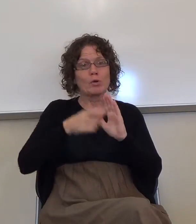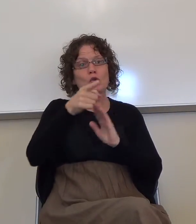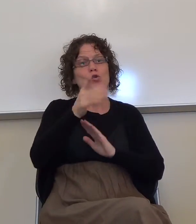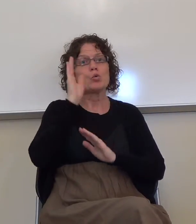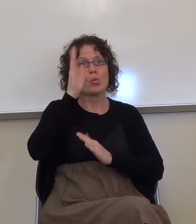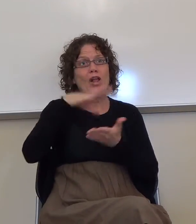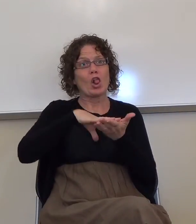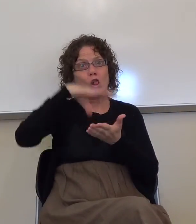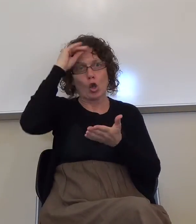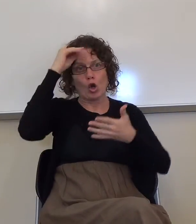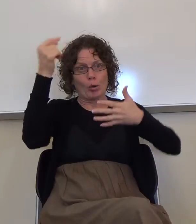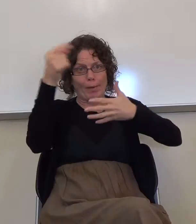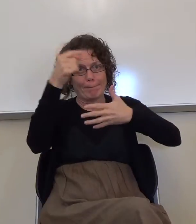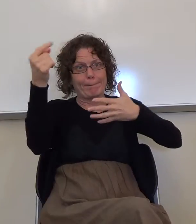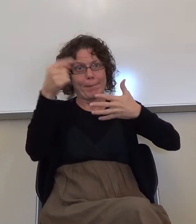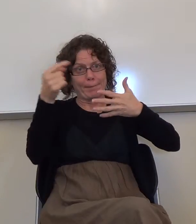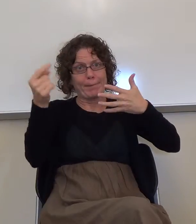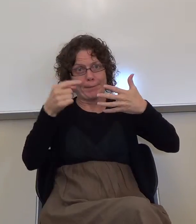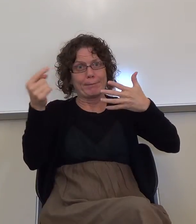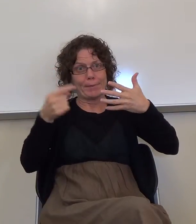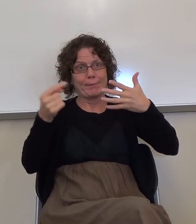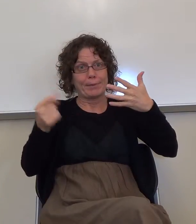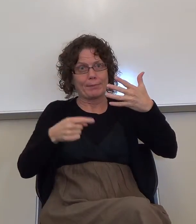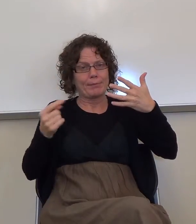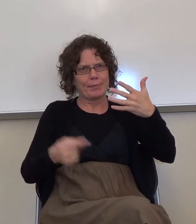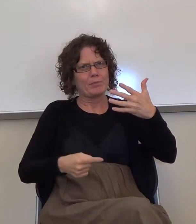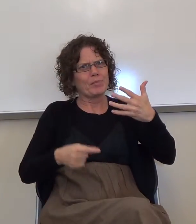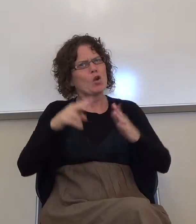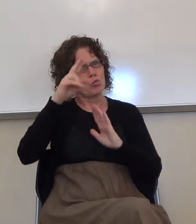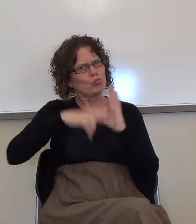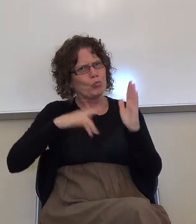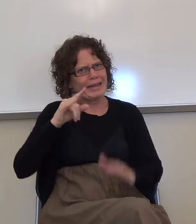Yeah, don't skip over that. Read it. I'm looking for a highlighter.